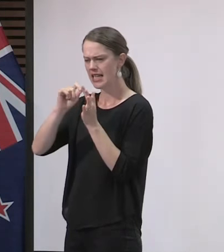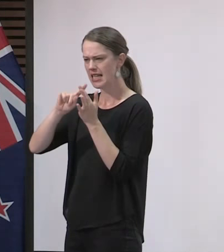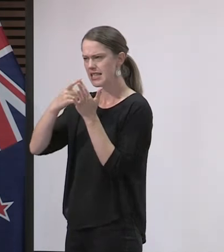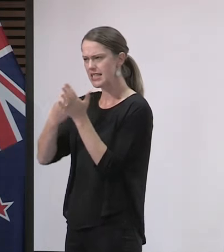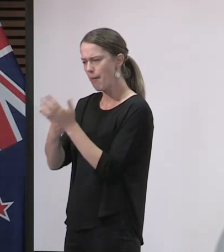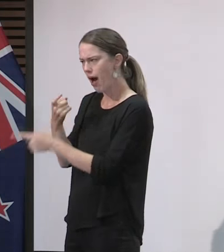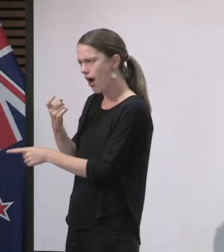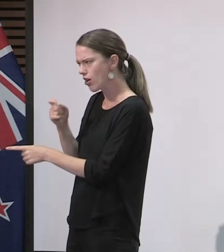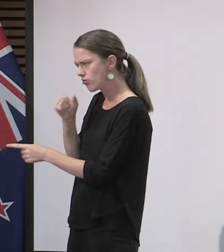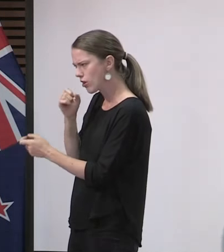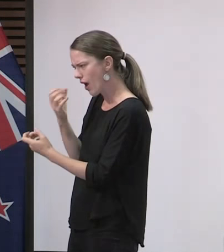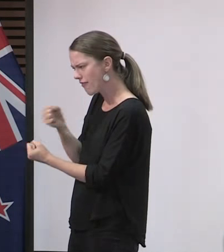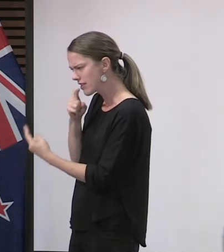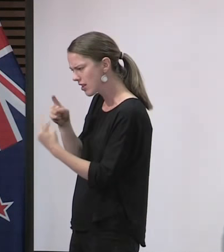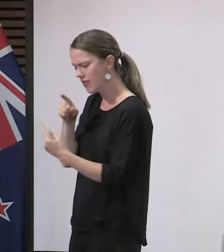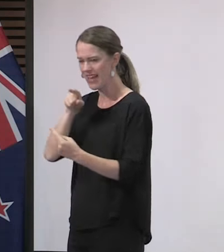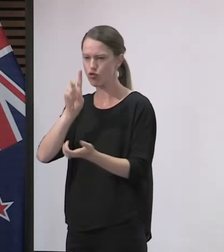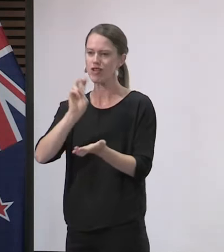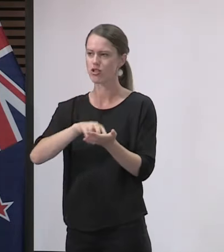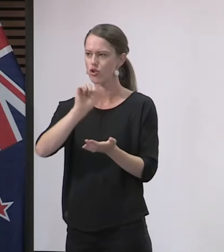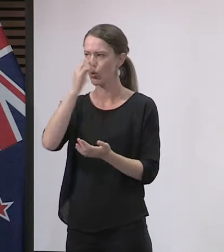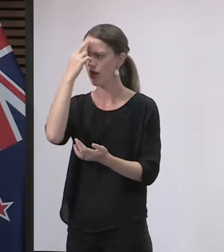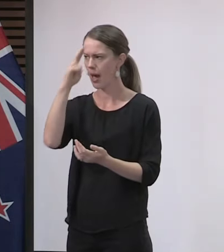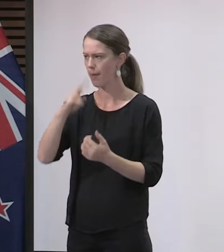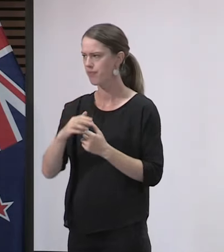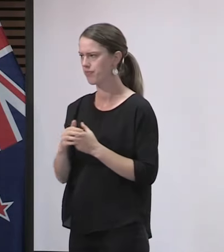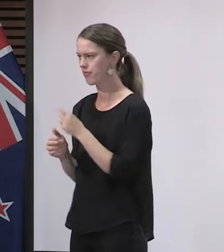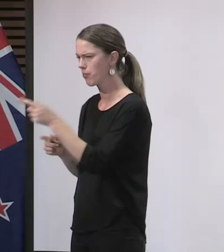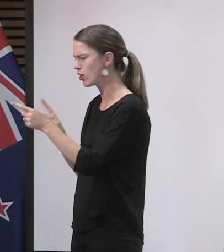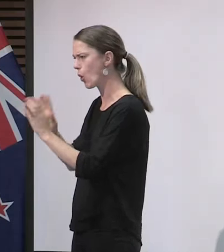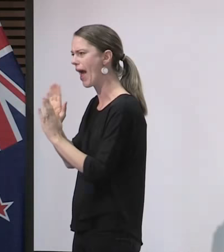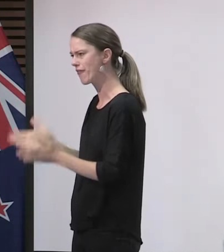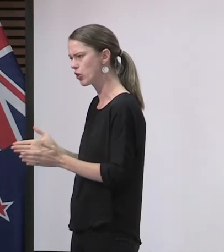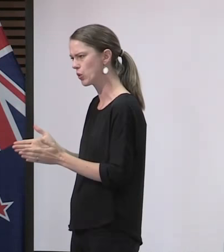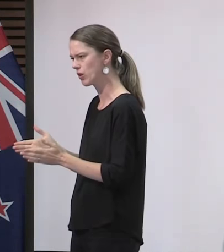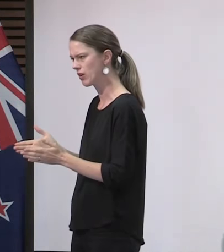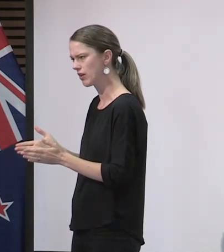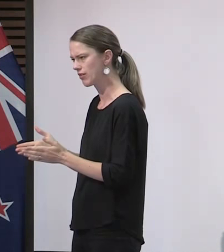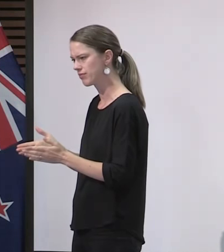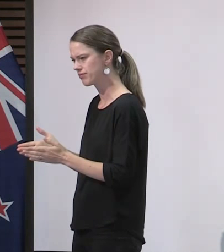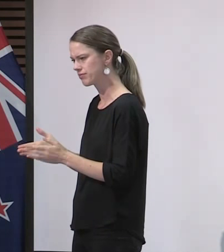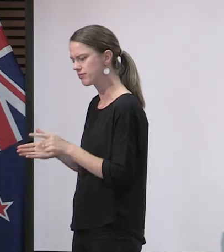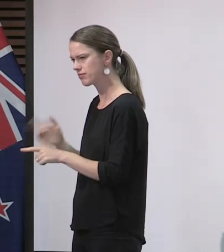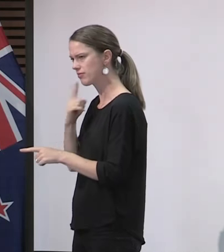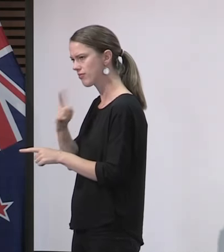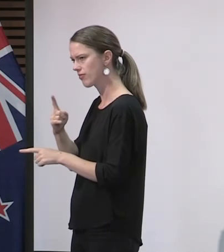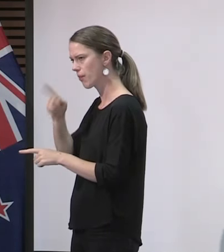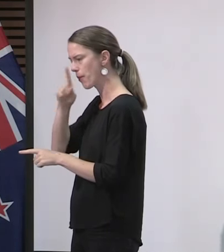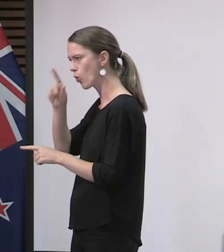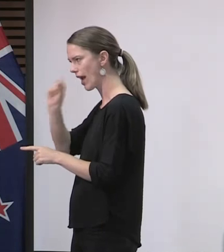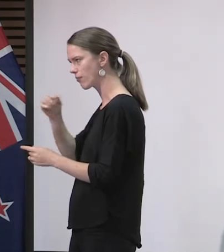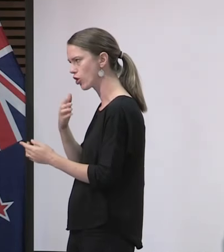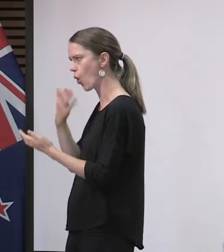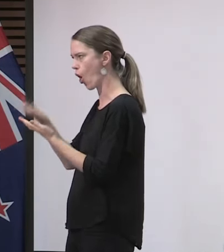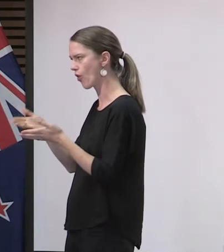snapper is registered to an individual. It's also not mandatory, though. I think they've said they will let passengers on if they don't have a